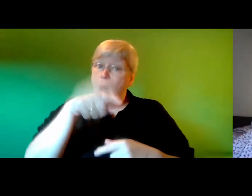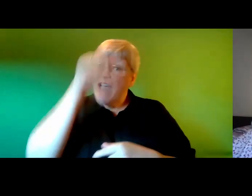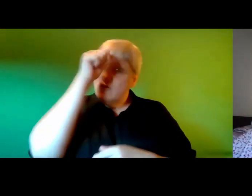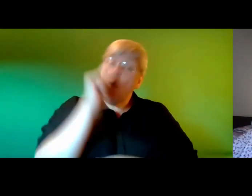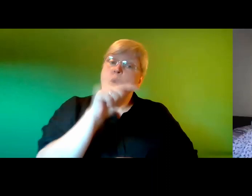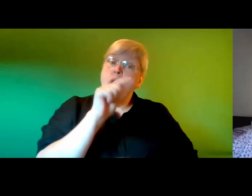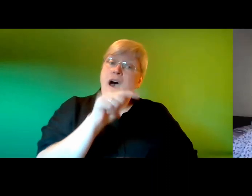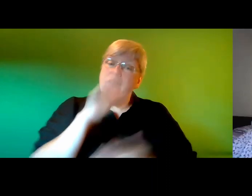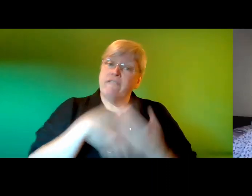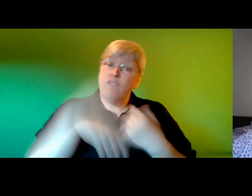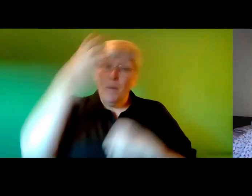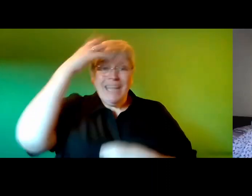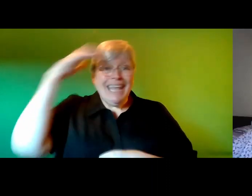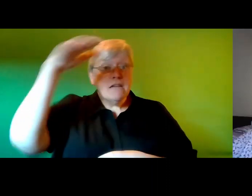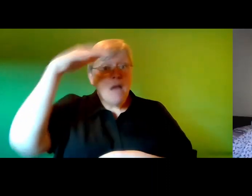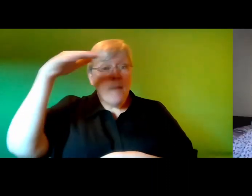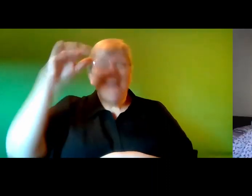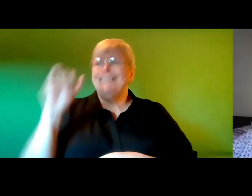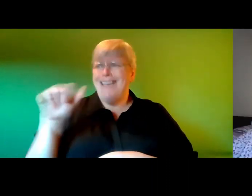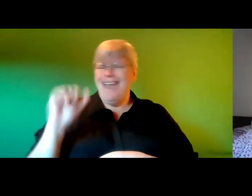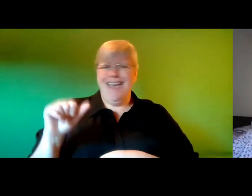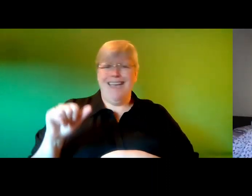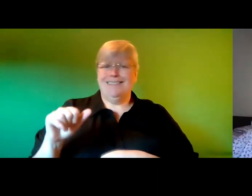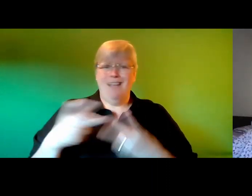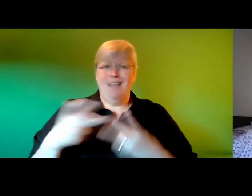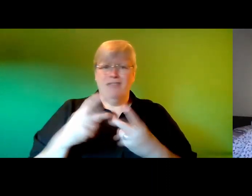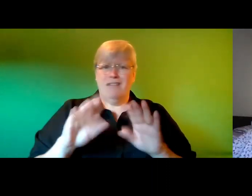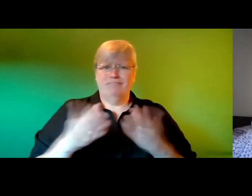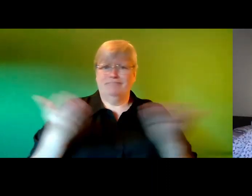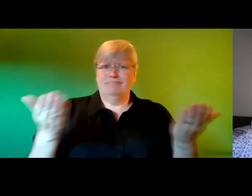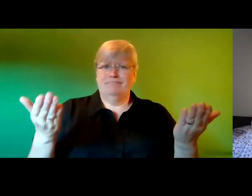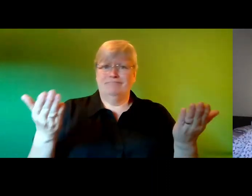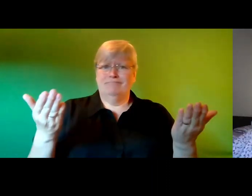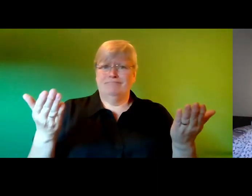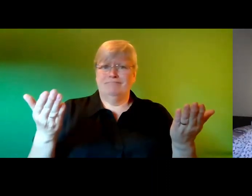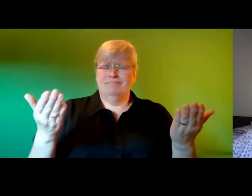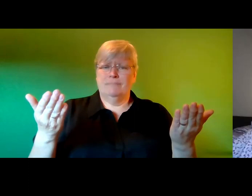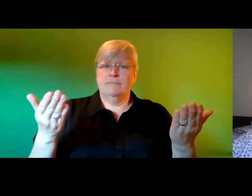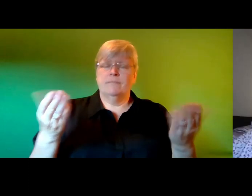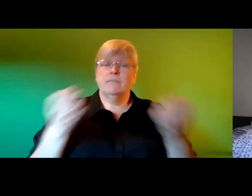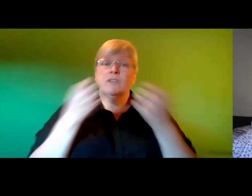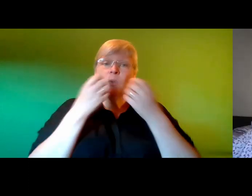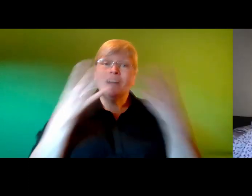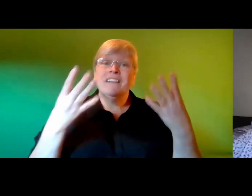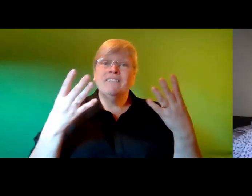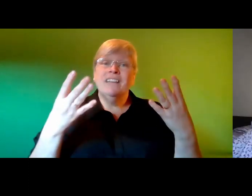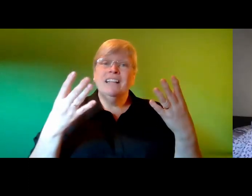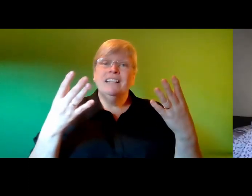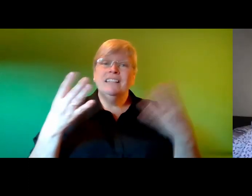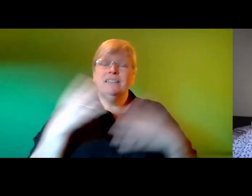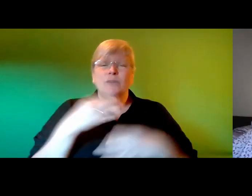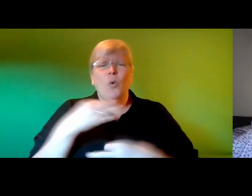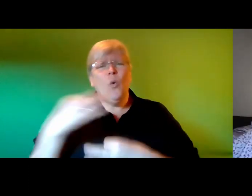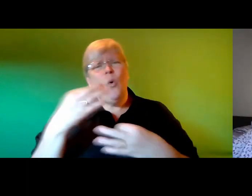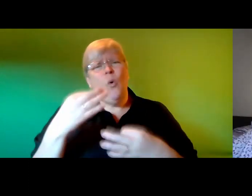the ethereal kingdom yes who else could i possibly be referring to the wonderful beautiful enchanting princess